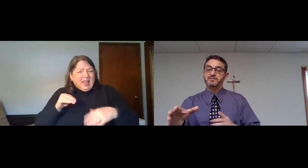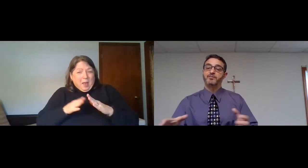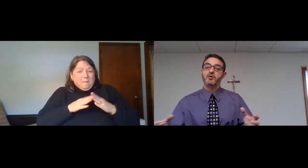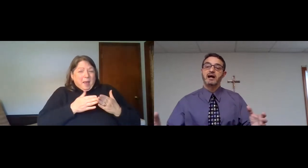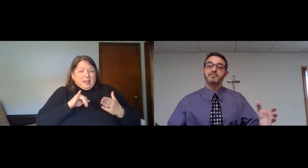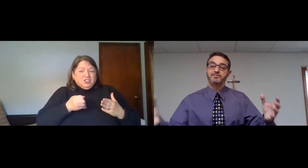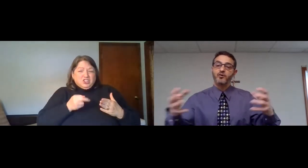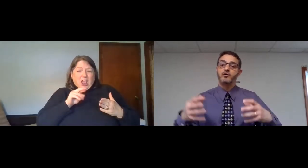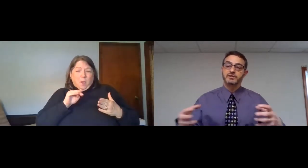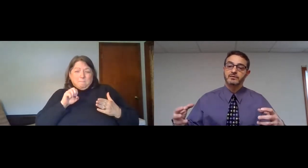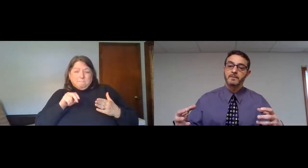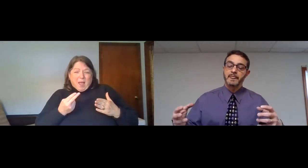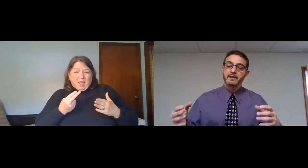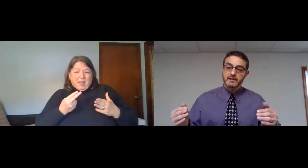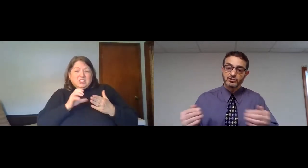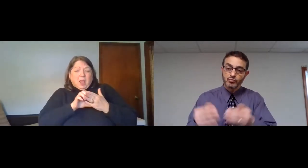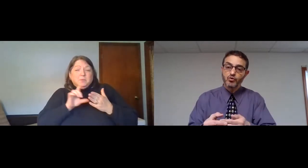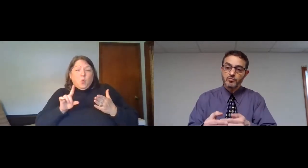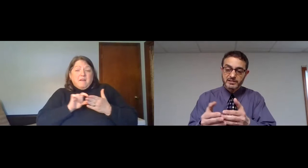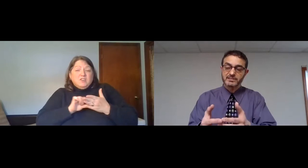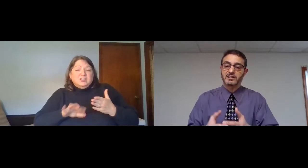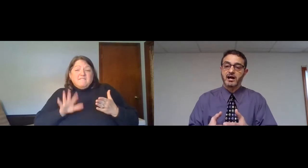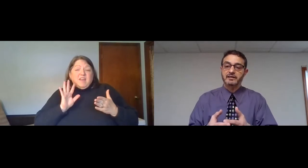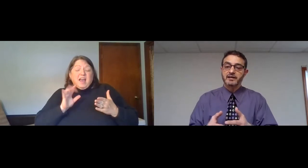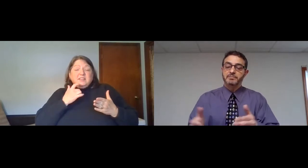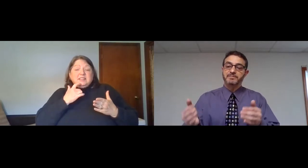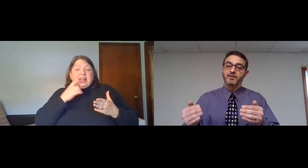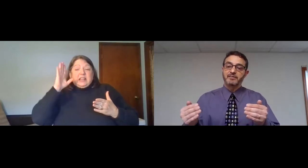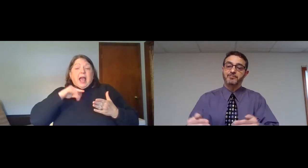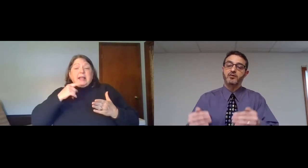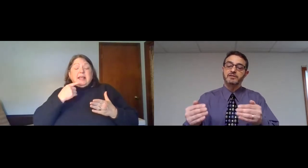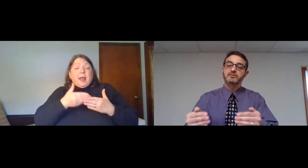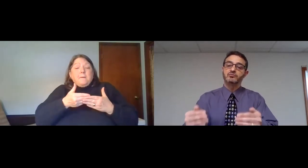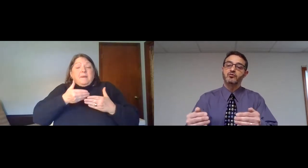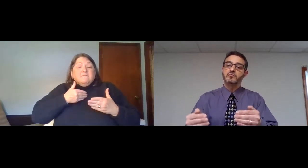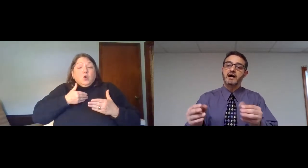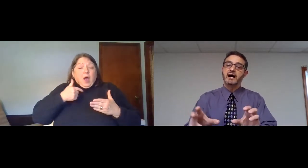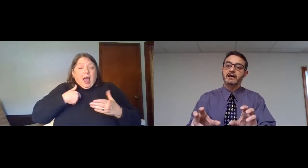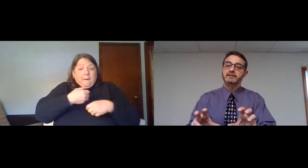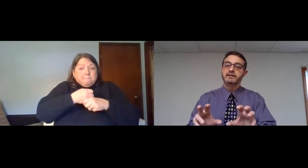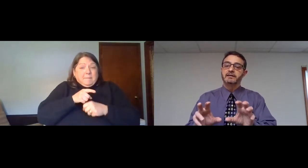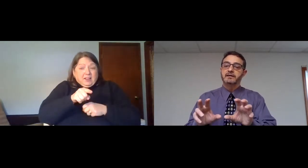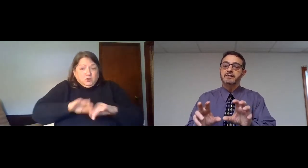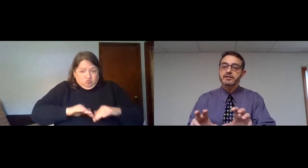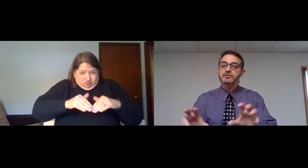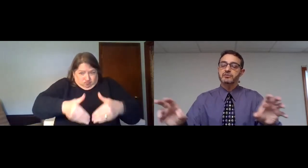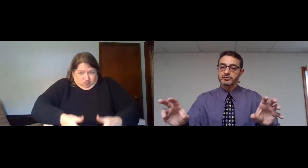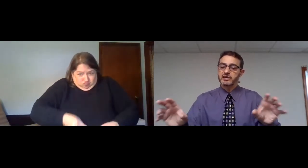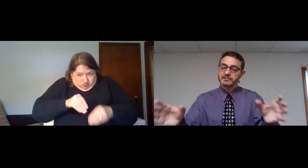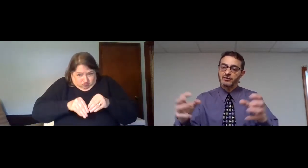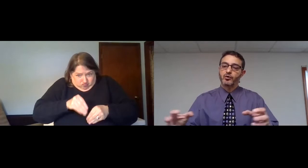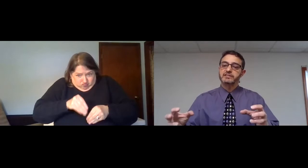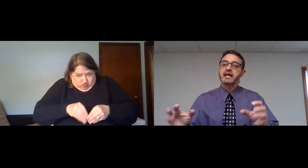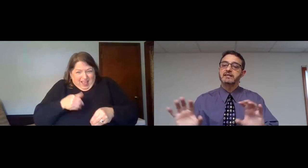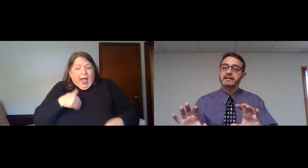it says, before I formed you in the womb, this is God. God, before I formed you in the womb, I knew